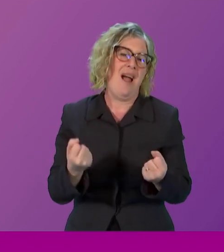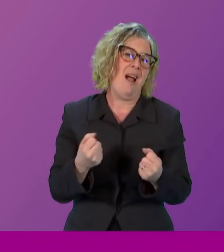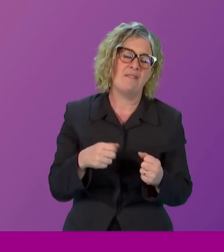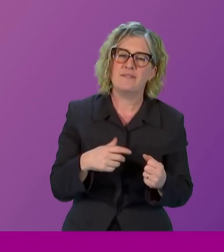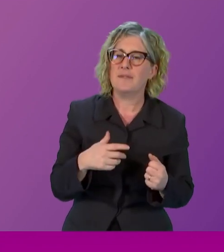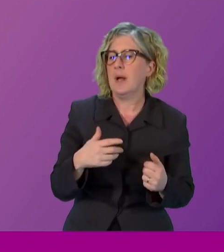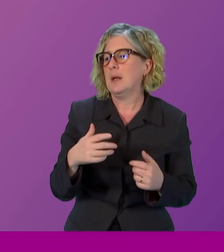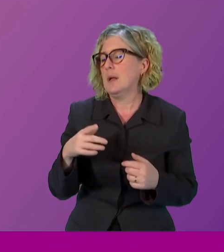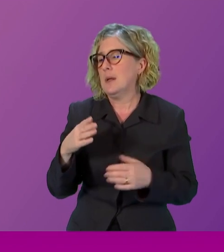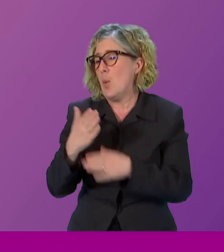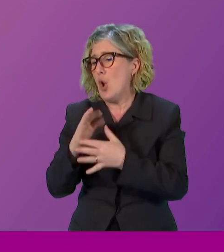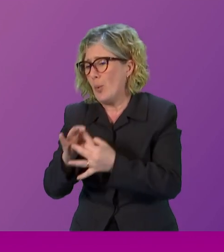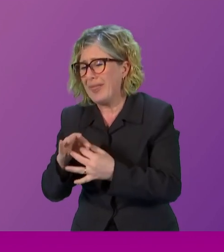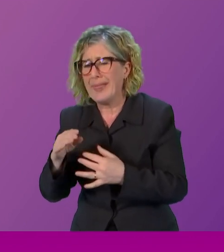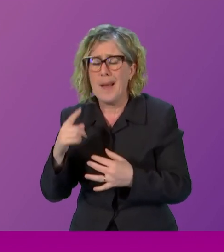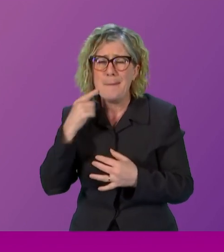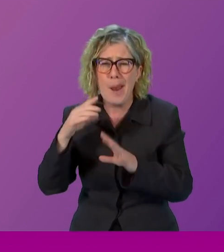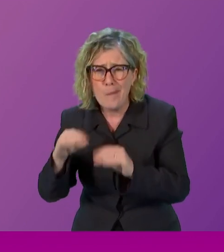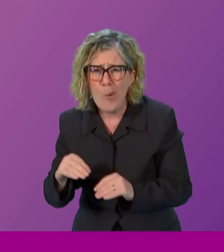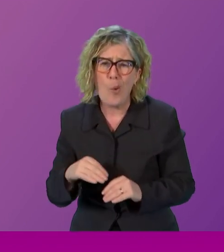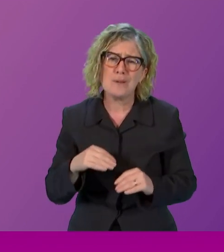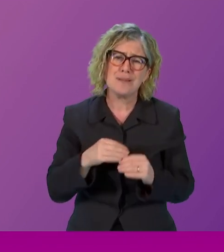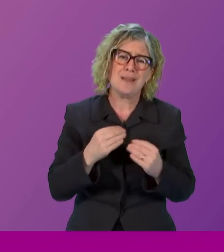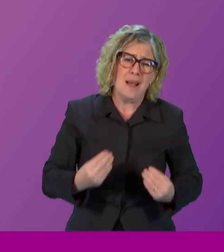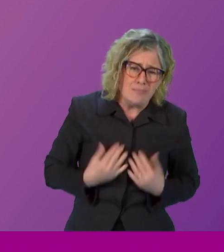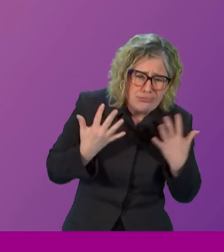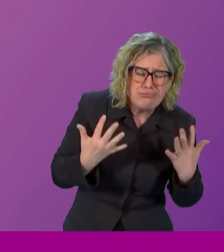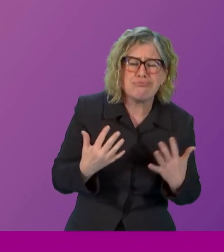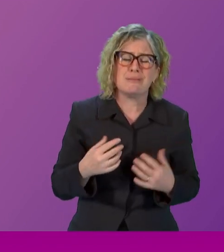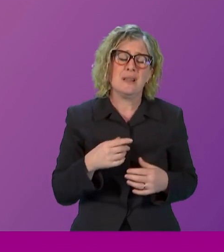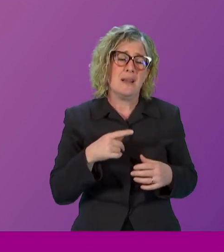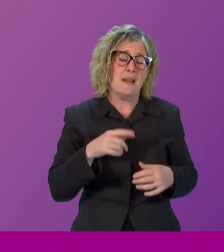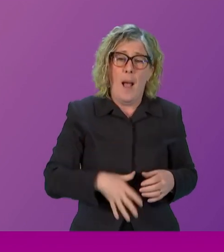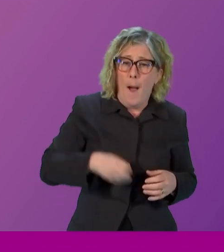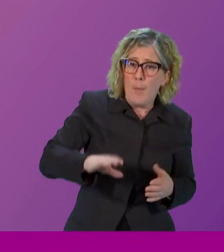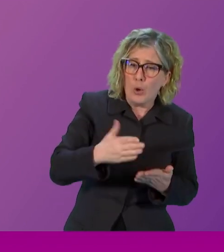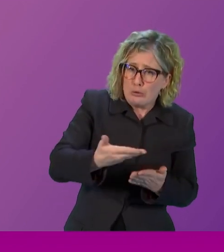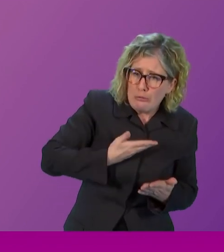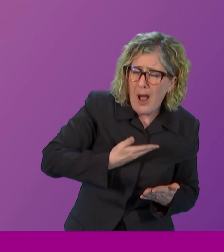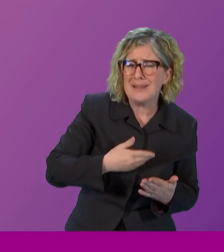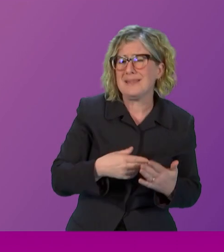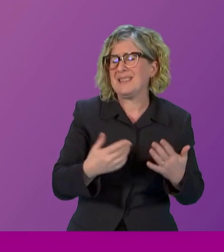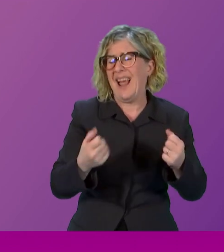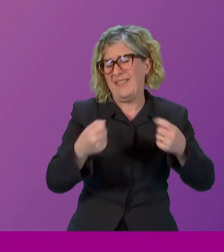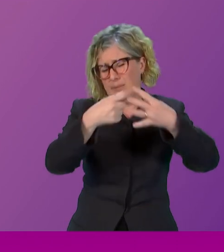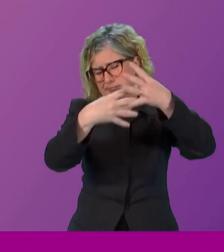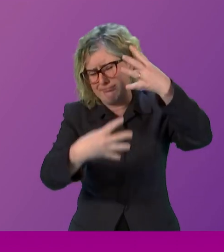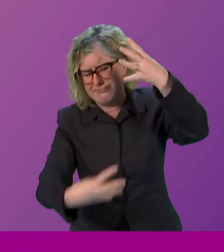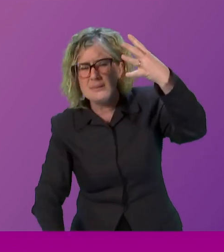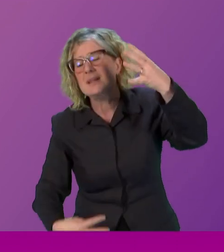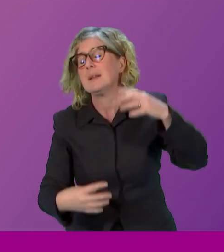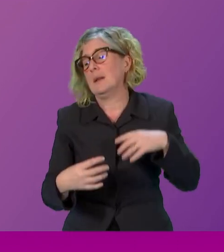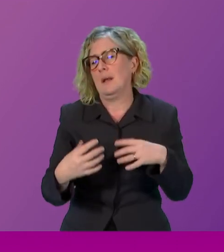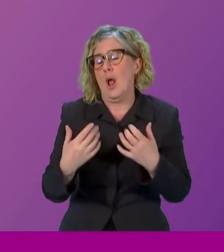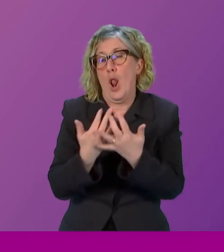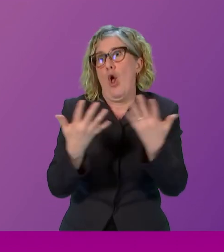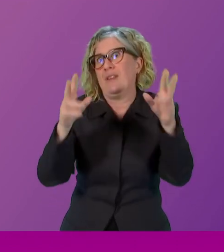access to abortion rights. These are all things that are hugely important topics and one that I'm sure every single one of us here today will all champion